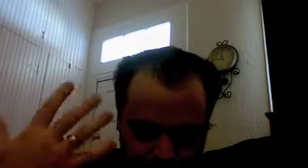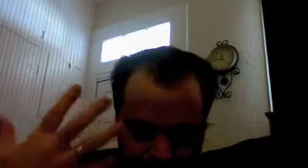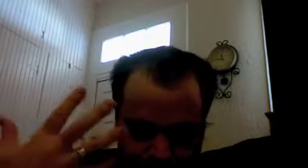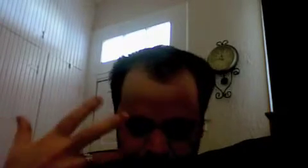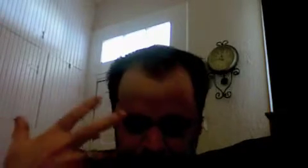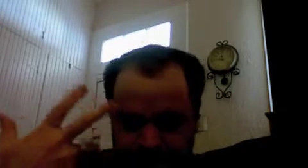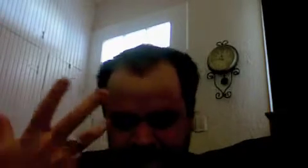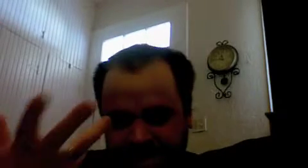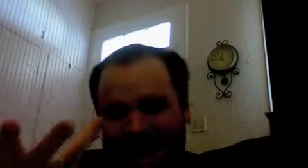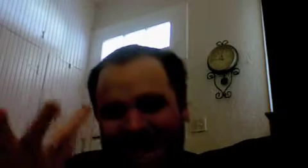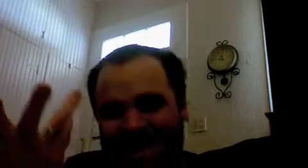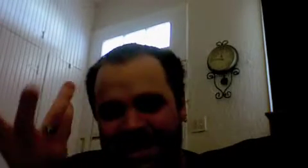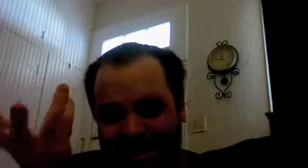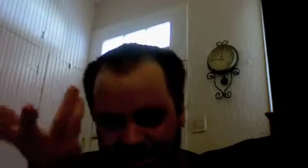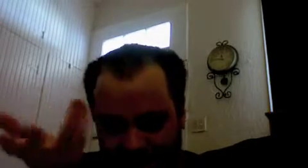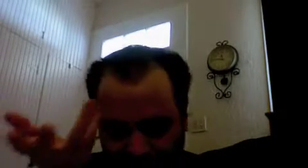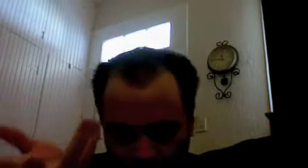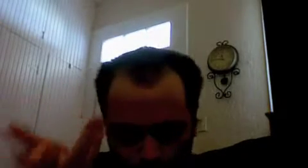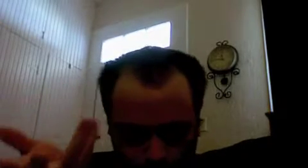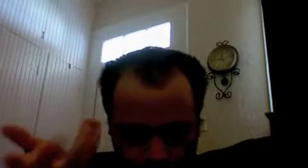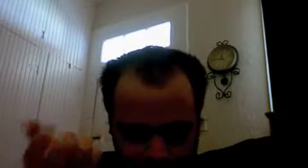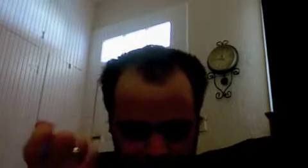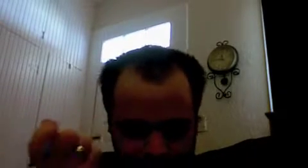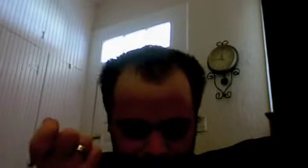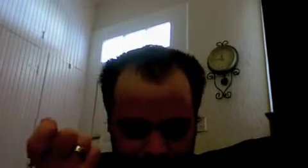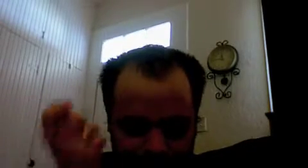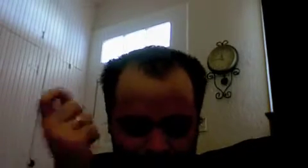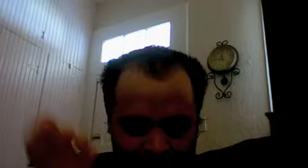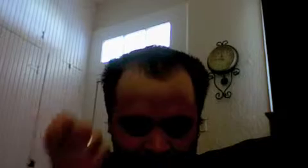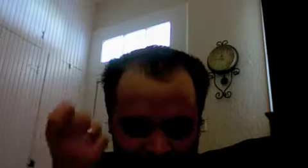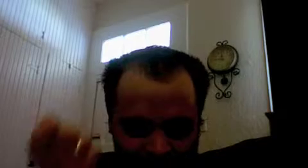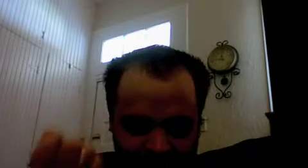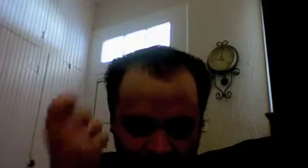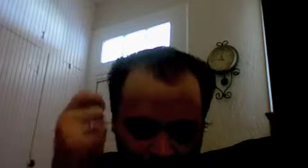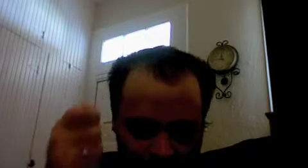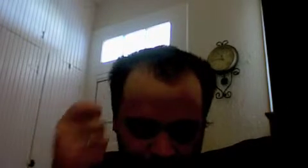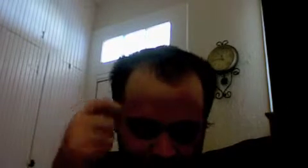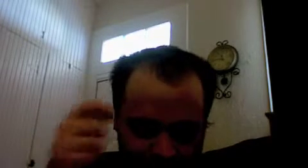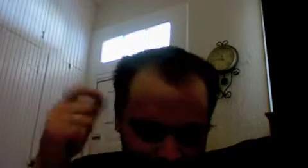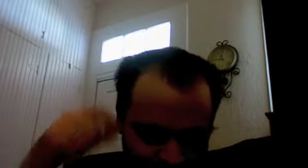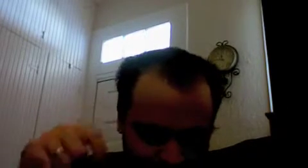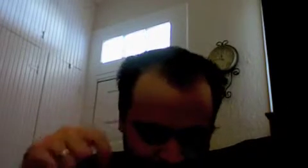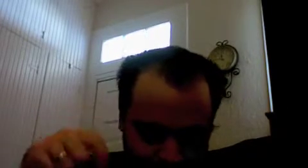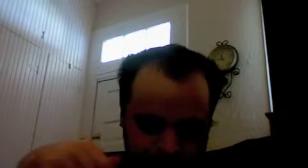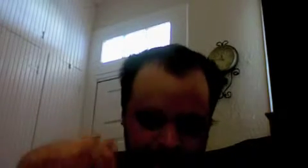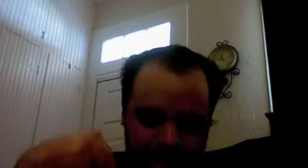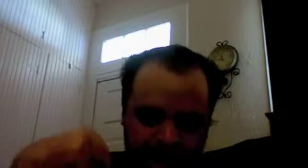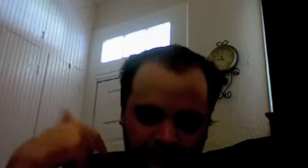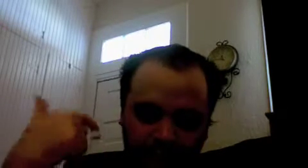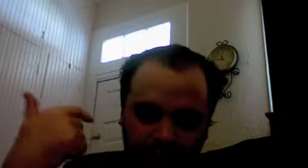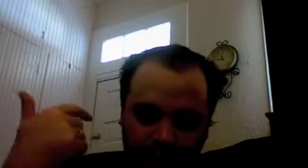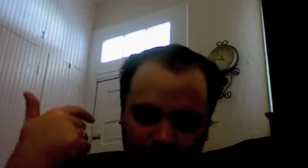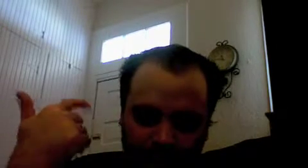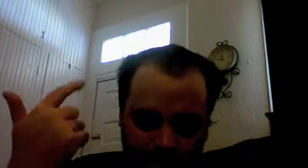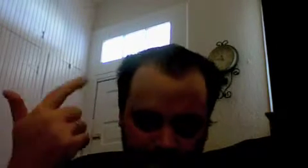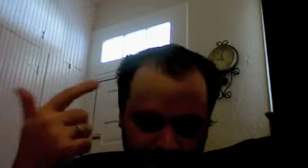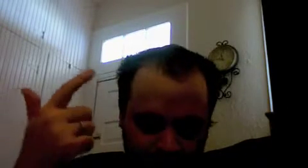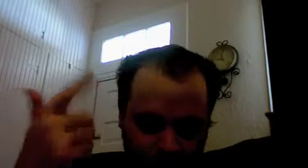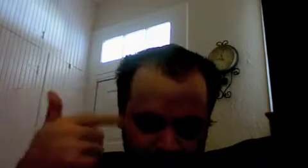presupposes its end as its goal having its end also in its beginning and only by being worked